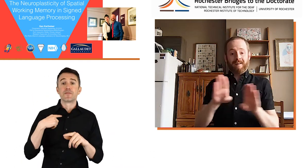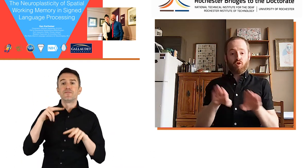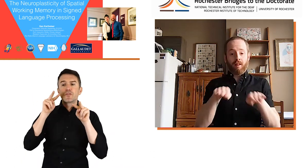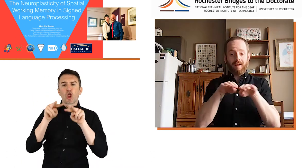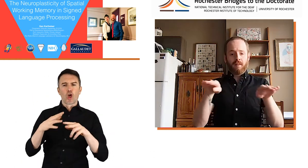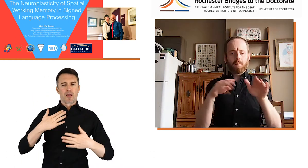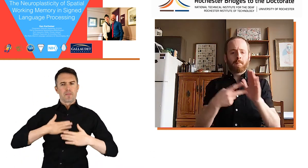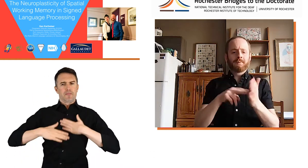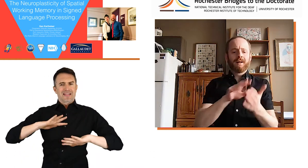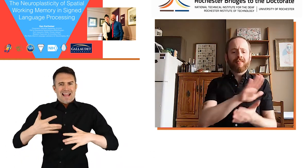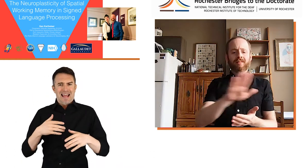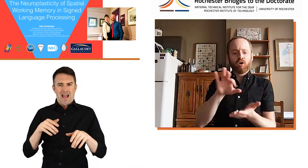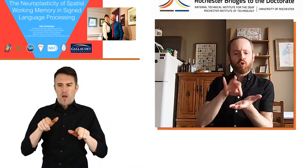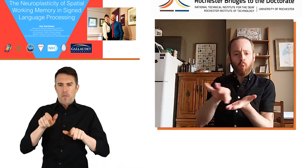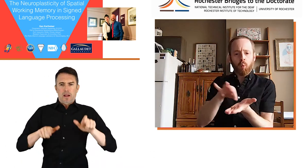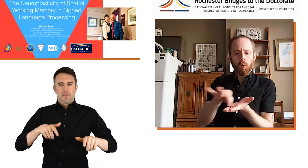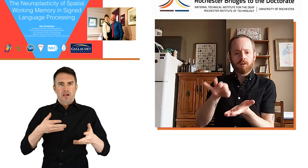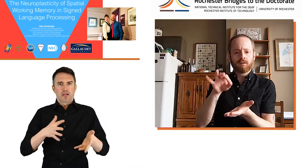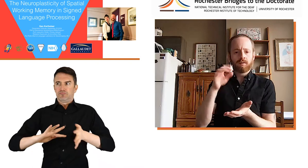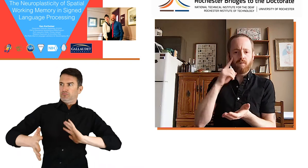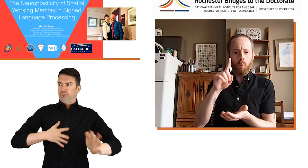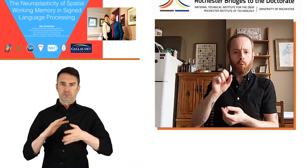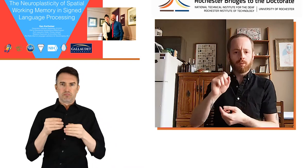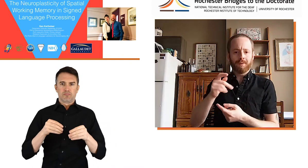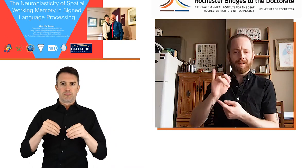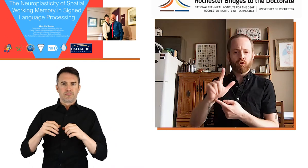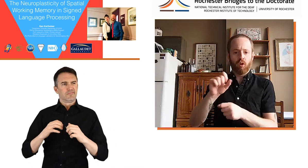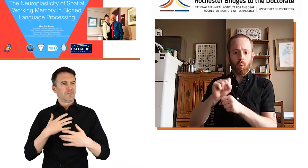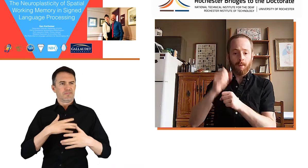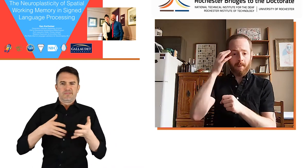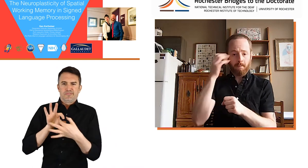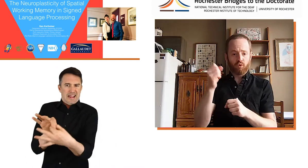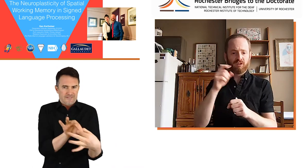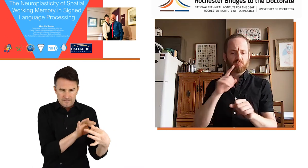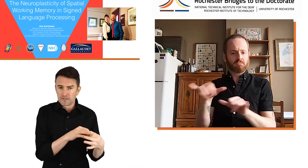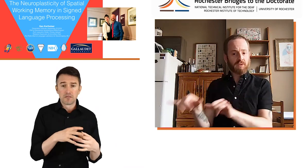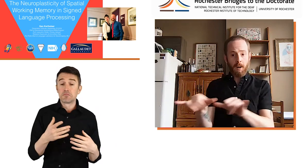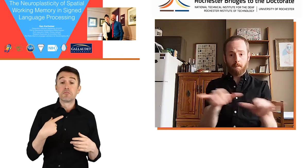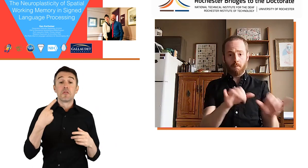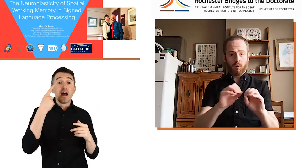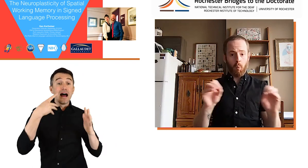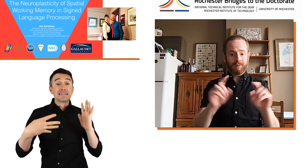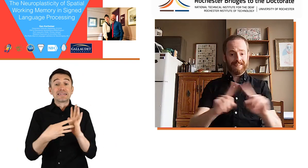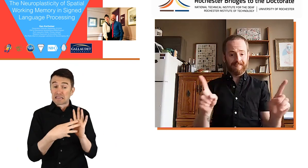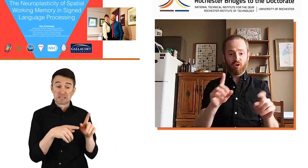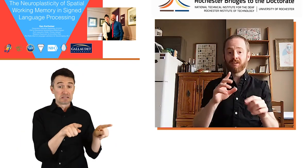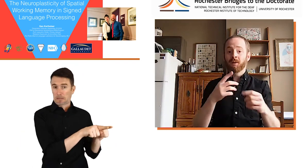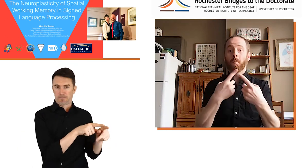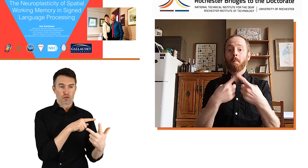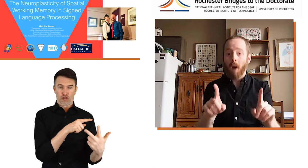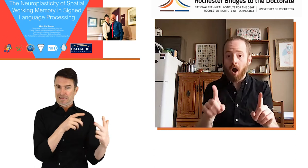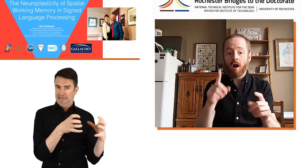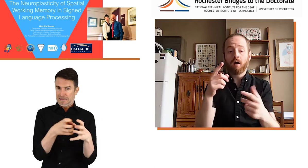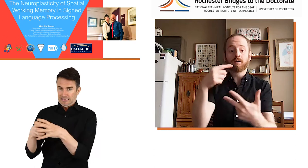And I found on a behavioral level, meaning their score for spatial working memory was comparable. There was no difference